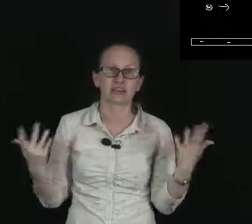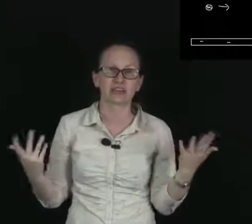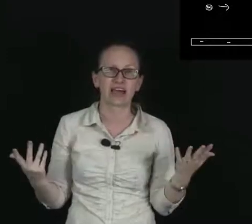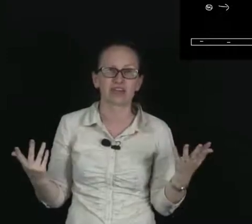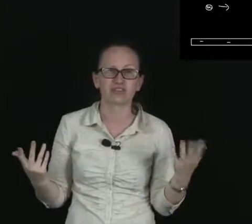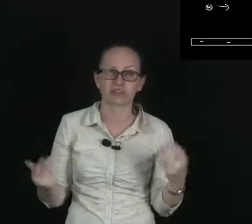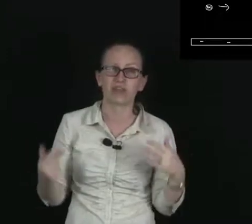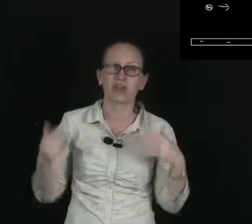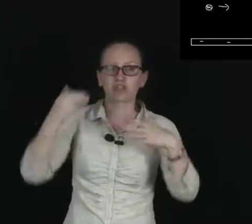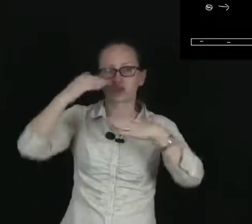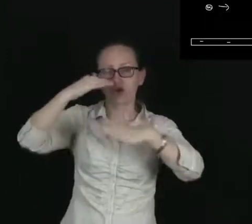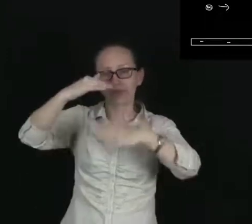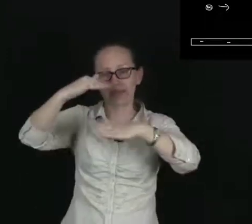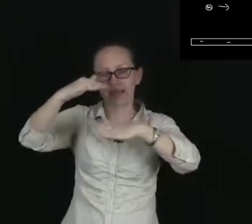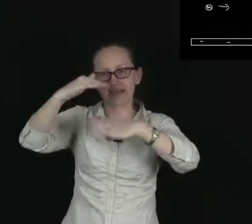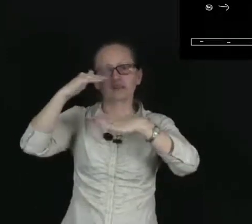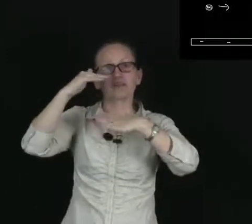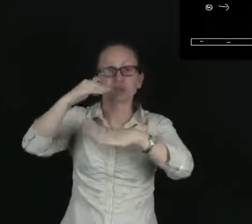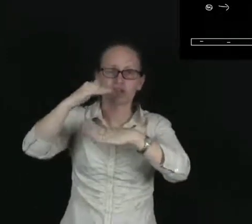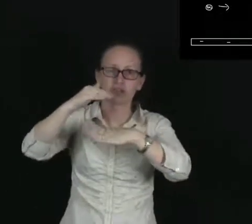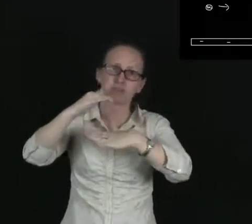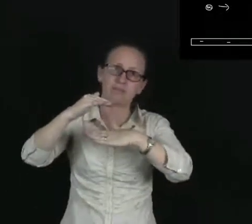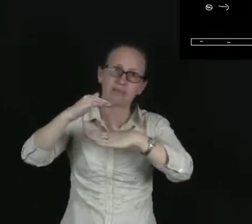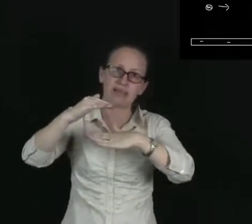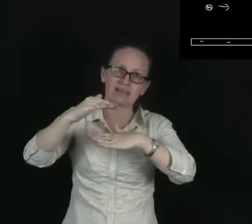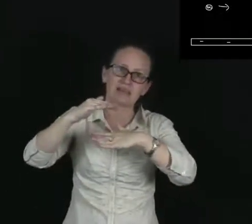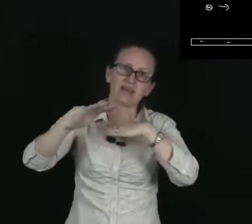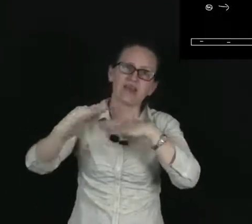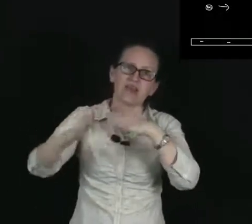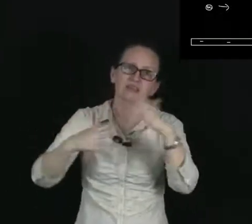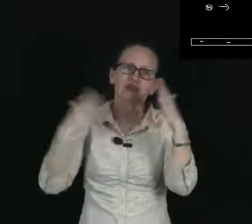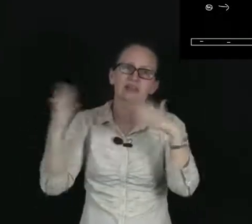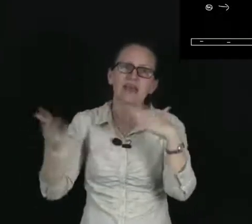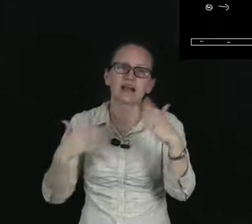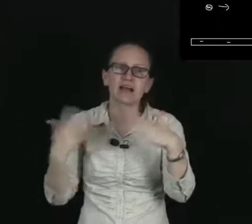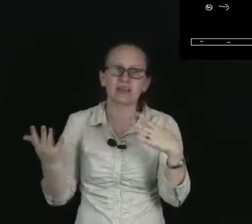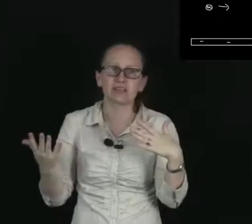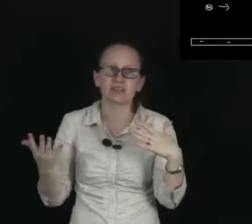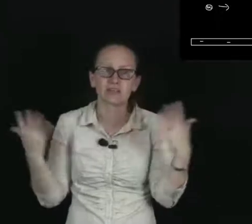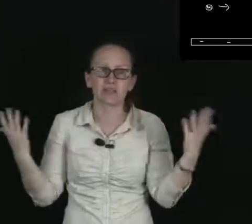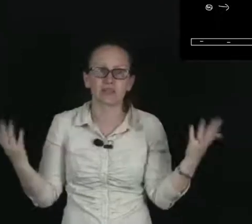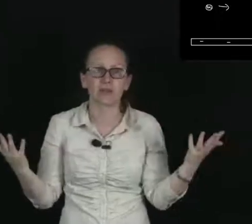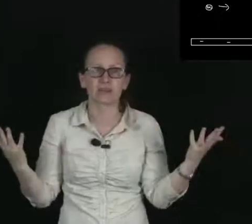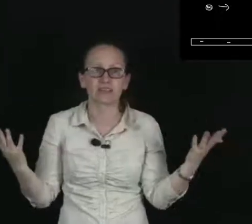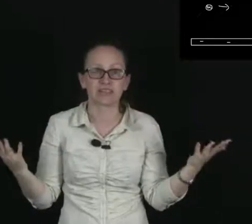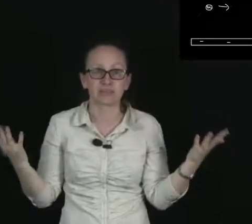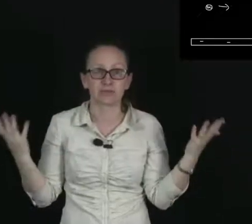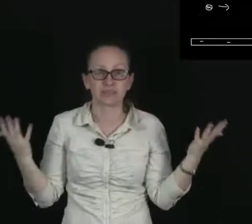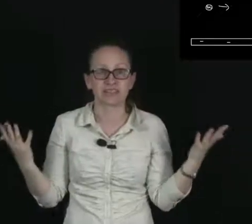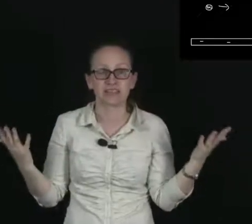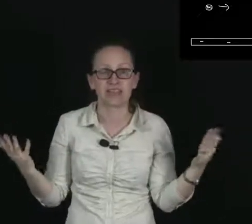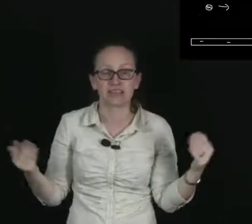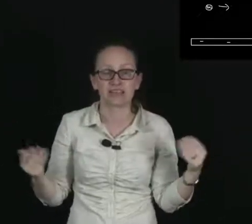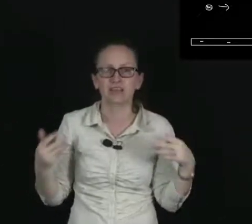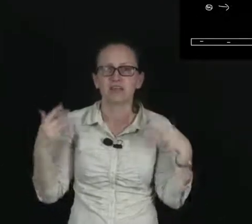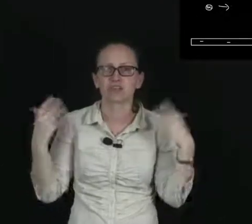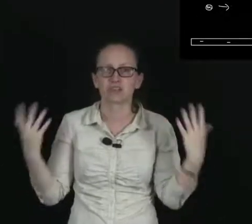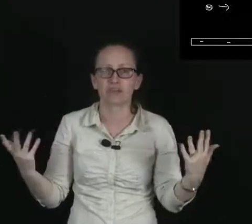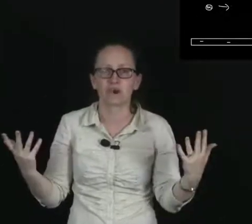and nitrogen stops getting to the two plates. And so that current, which the smoke detector was detecting, stops.